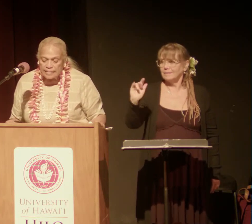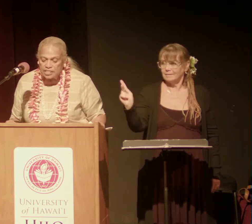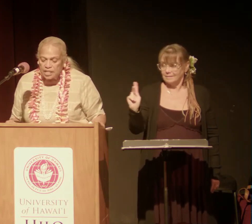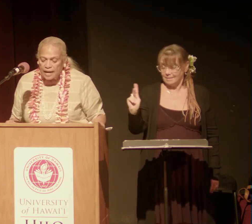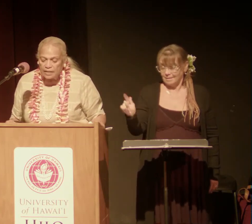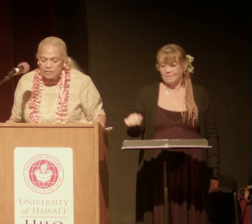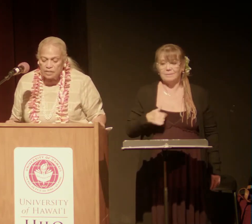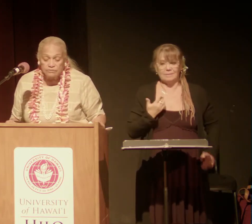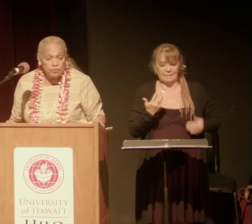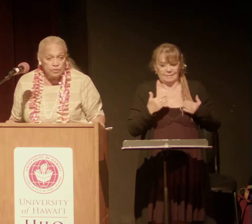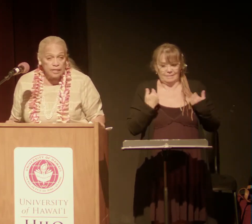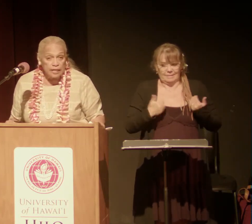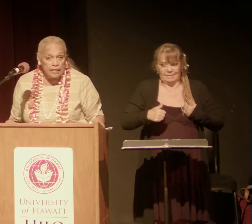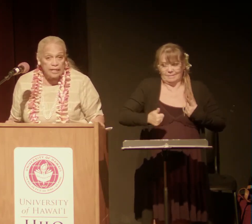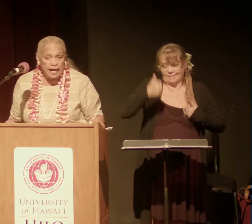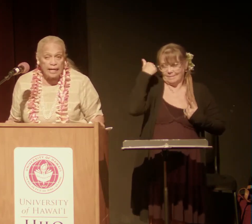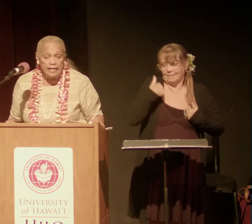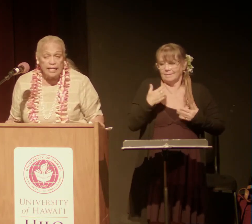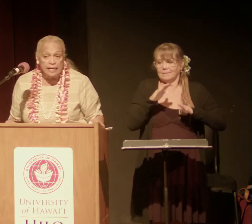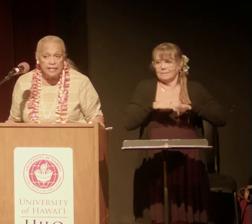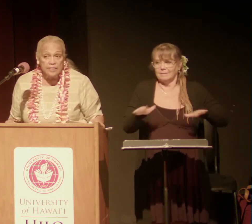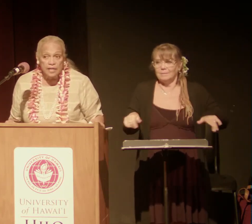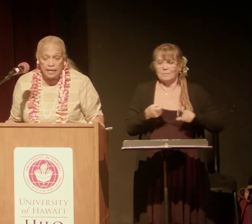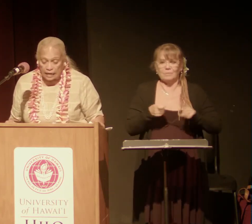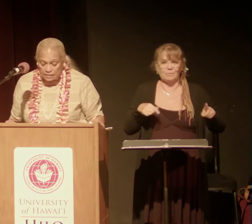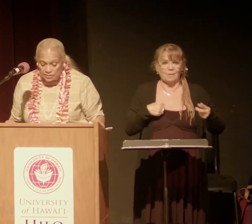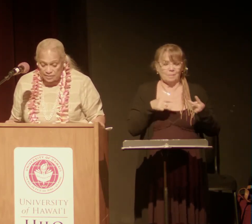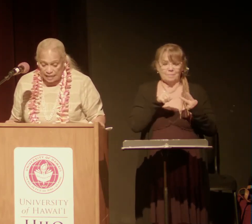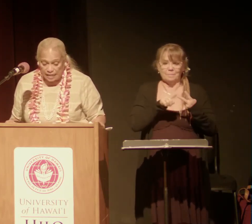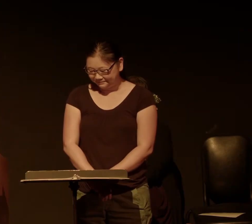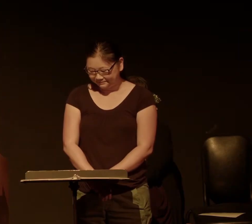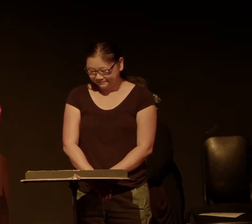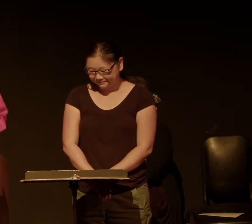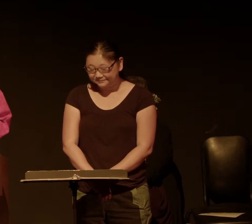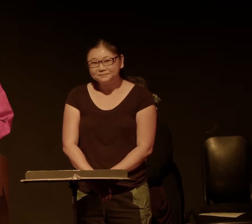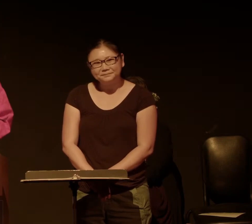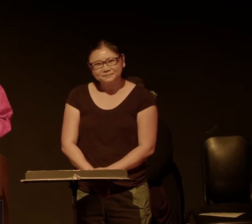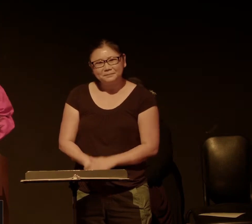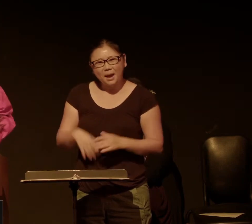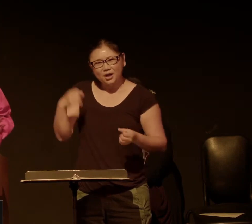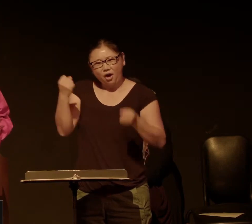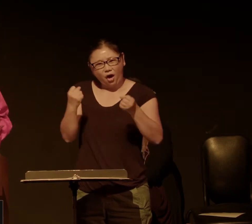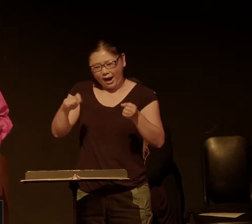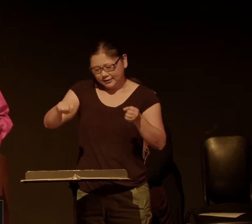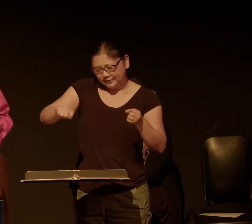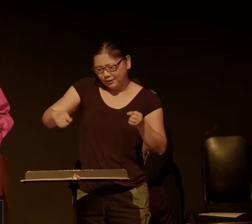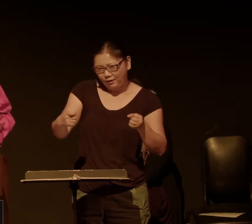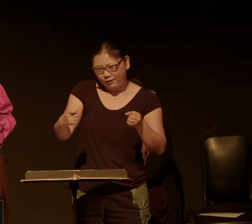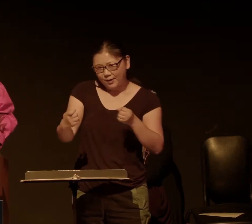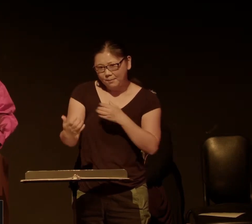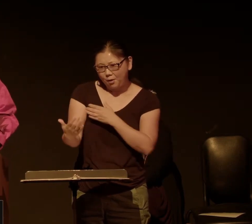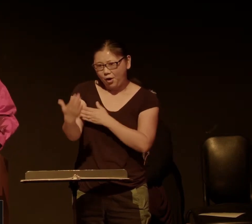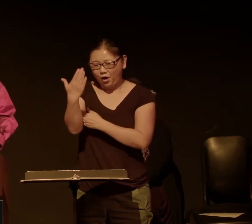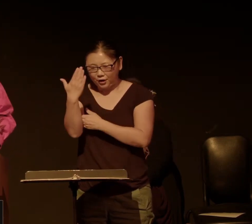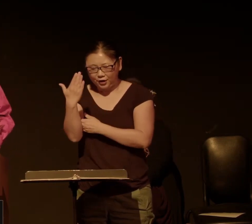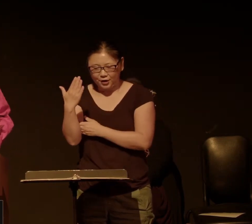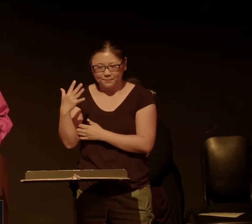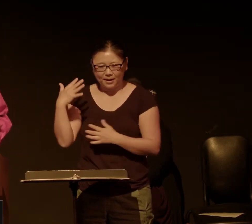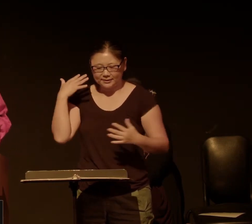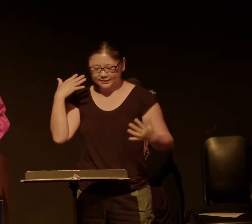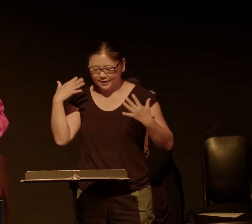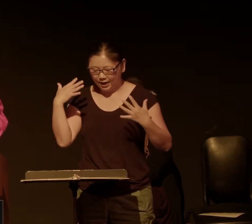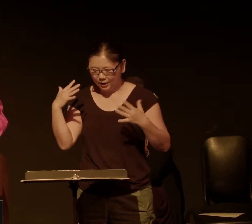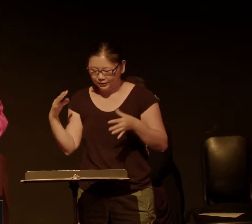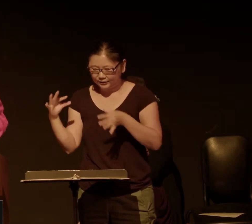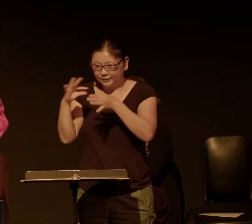the youngest child of Luca and Edith Kanaka'ole. When I start my car in the mornings, my audio system immediately